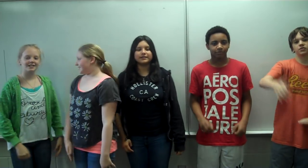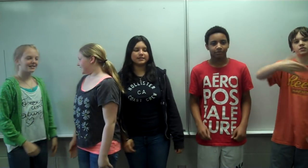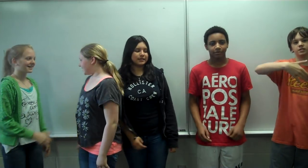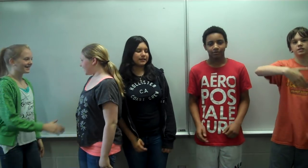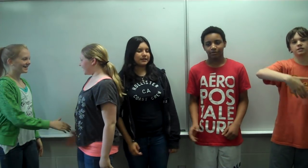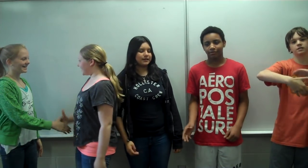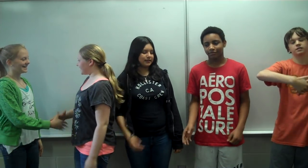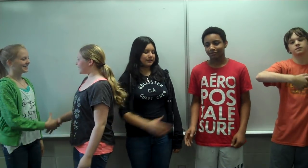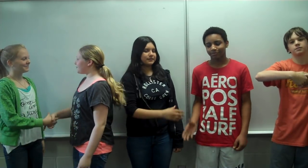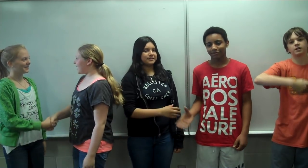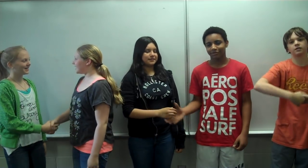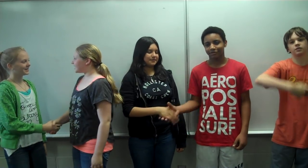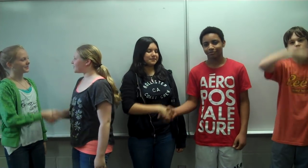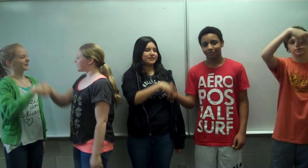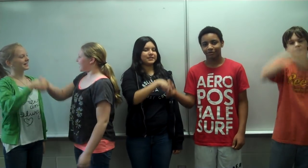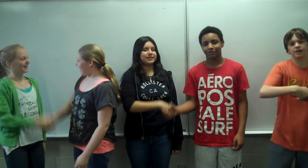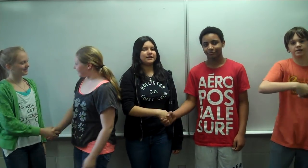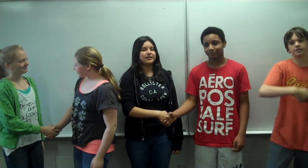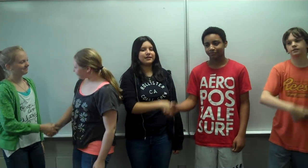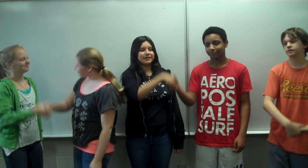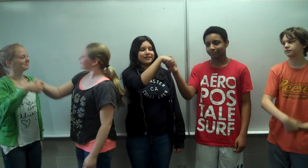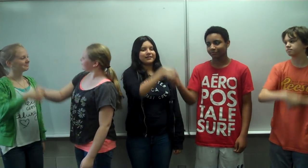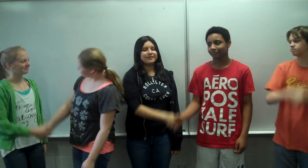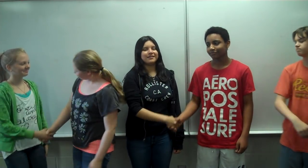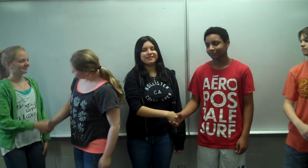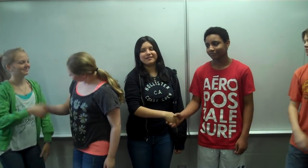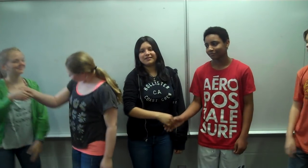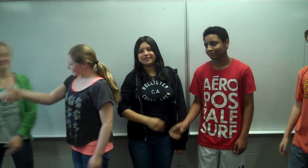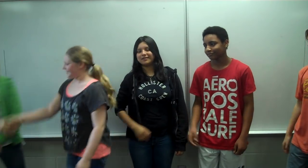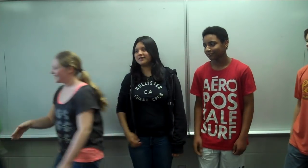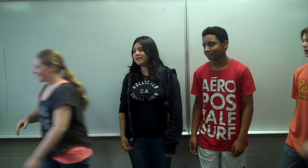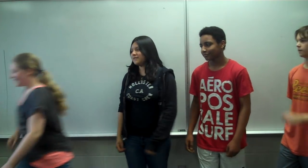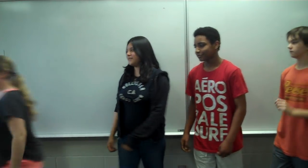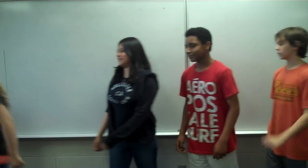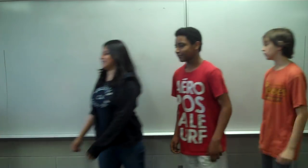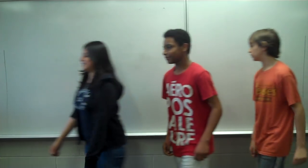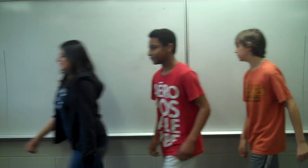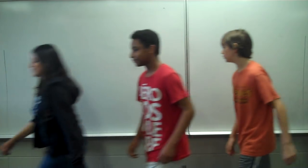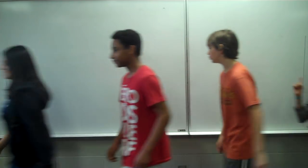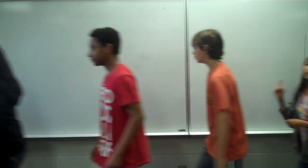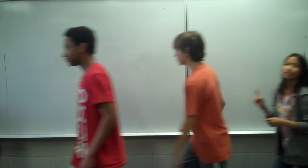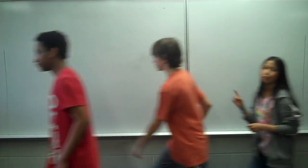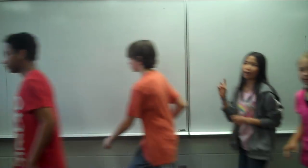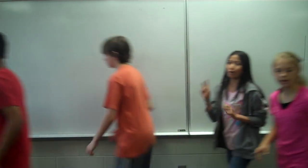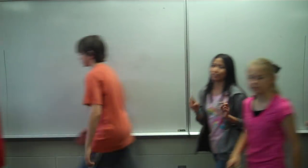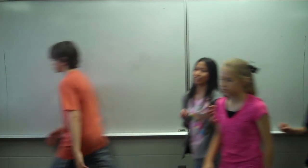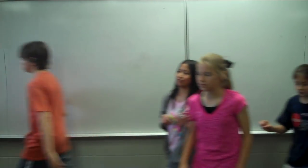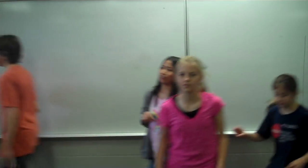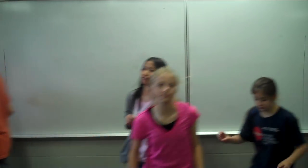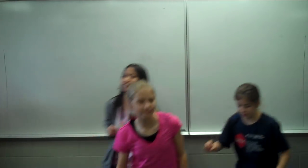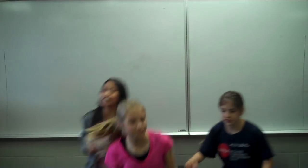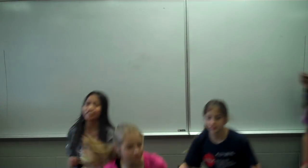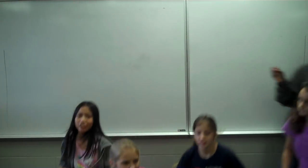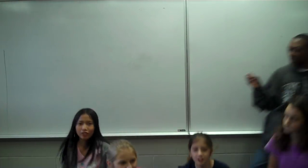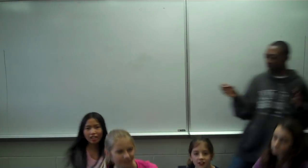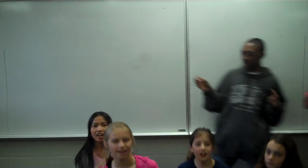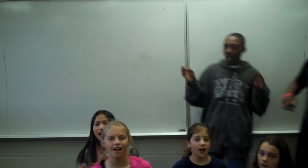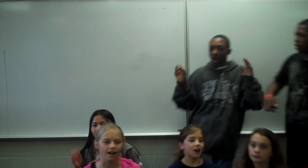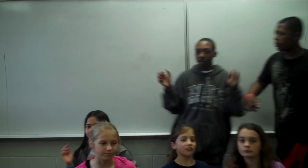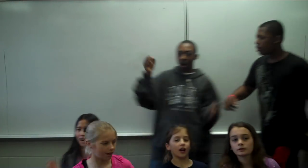.C. and independence were tied First was Hinduism, Brahma, Shiva, Vishnu I'm